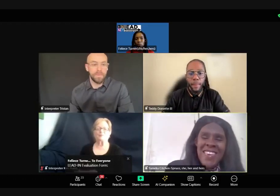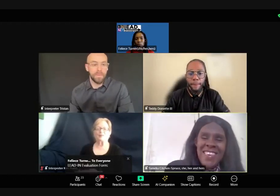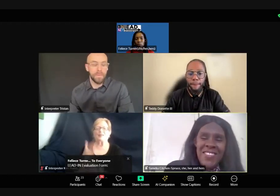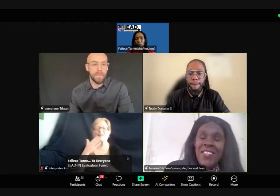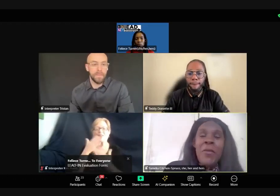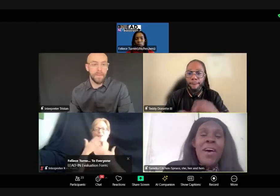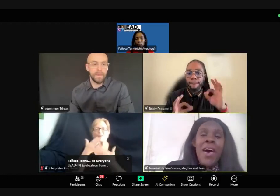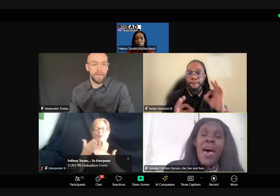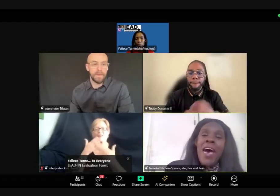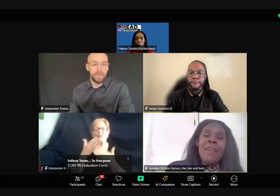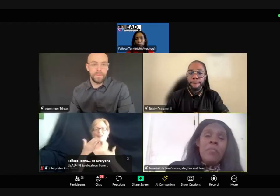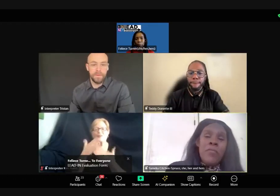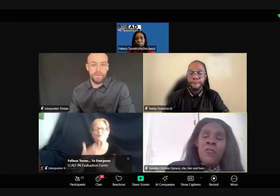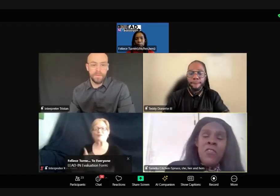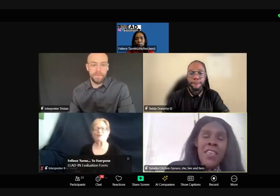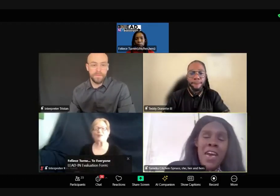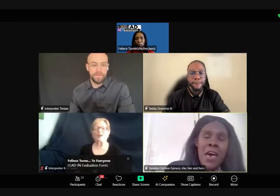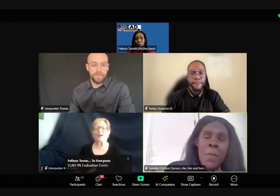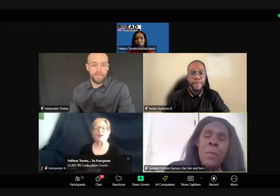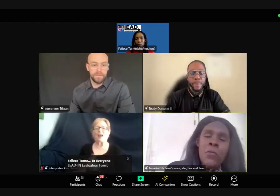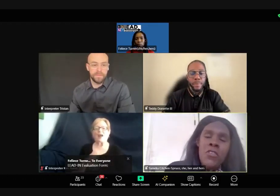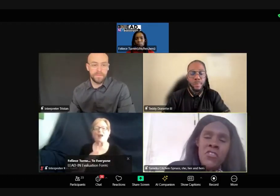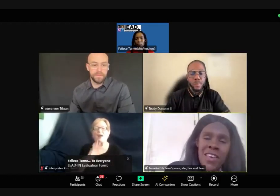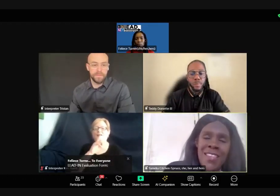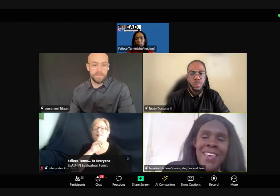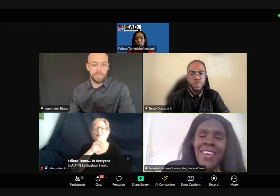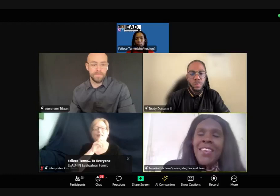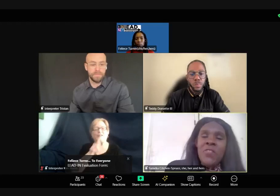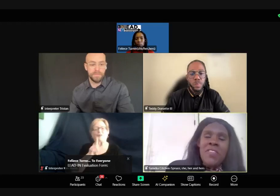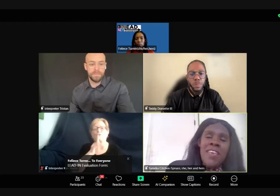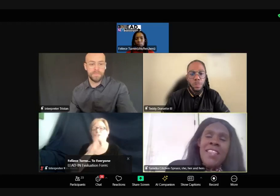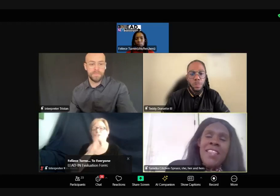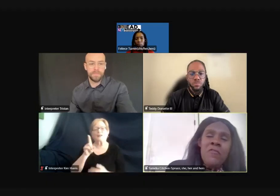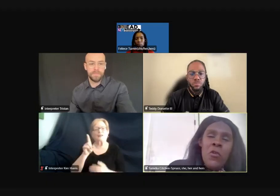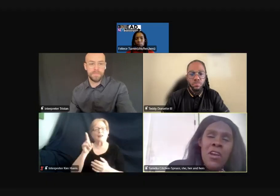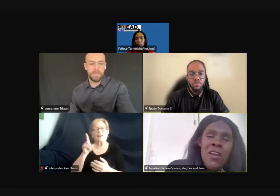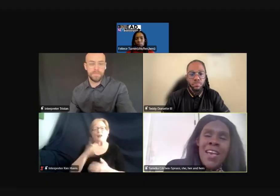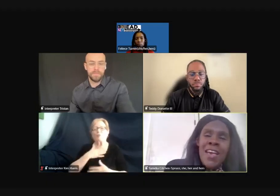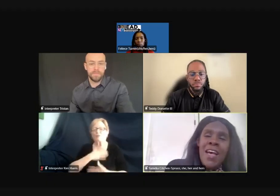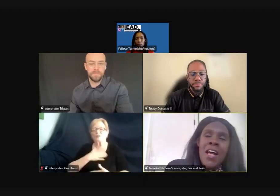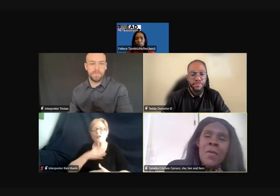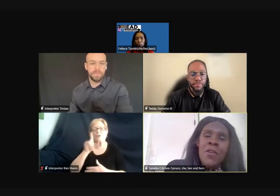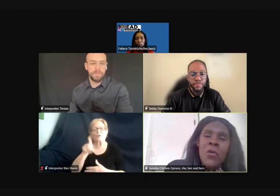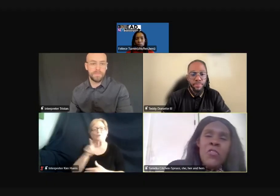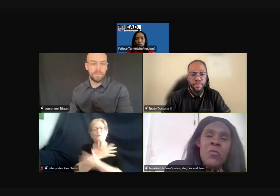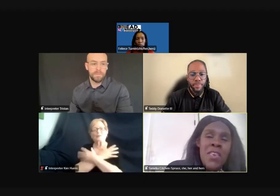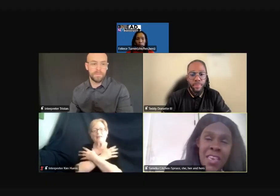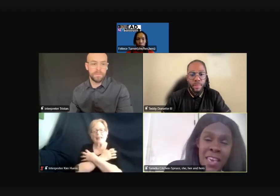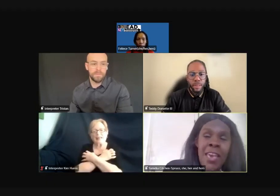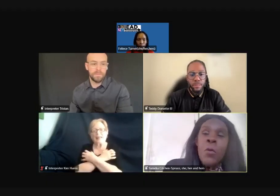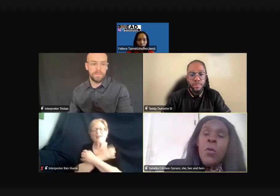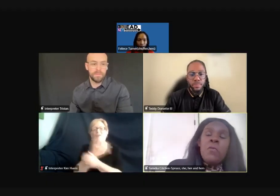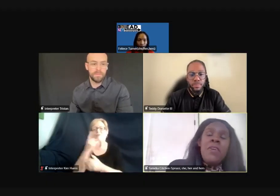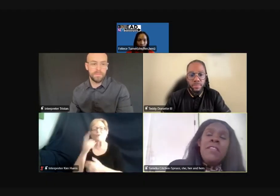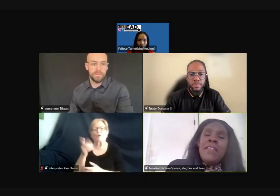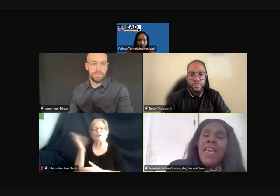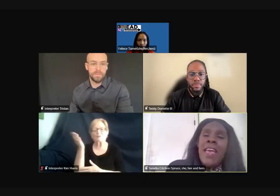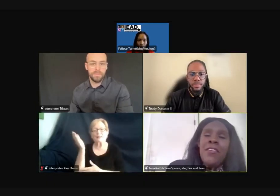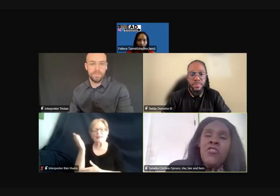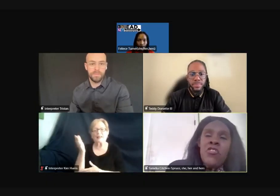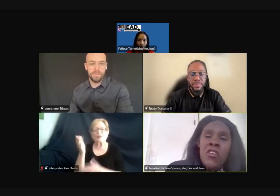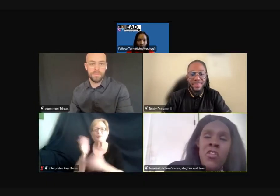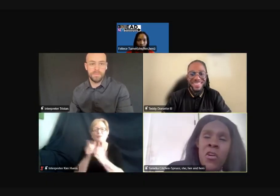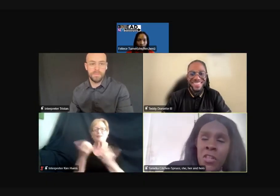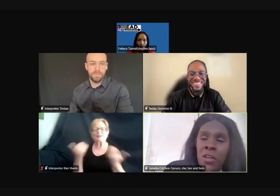you. Thank you. Thank So I definitely, uh, appreciate you, Teddy, for, uh, you know, speaking with me